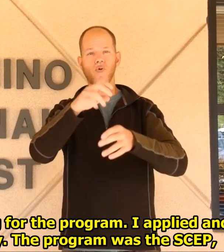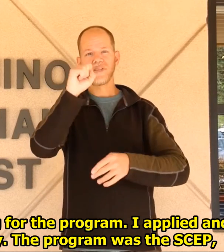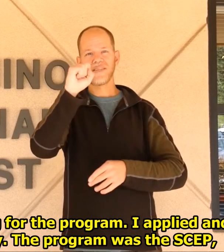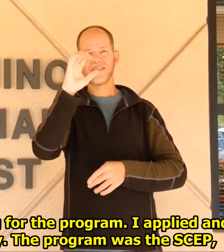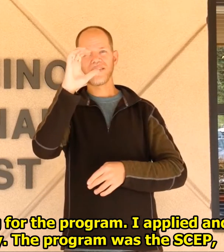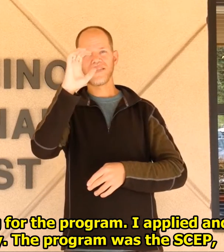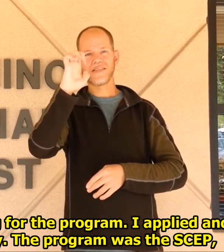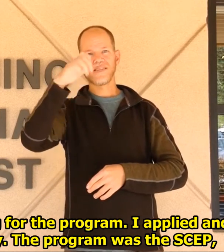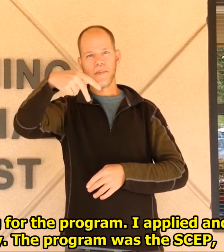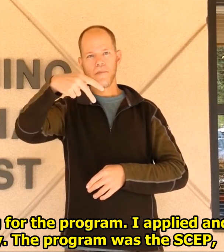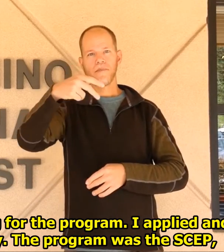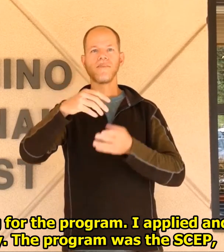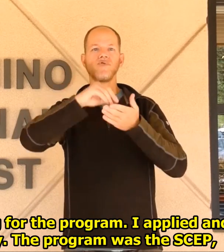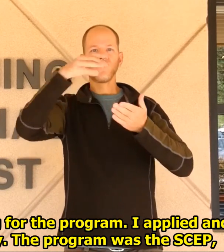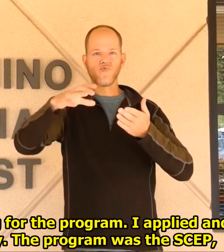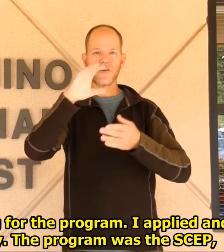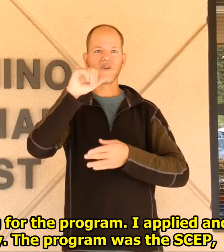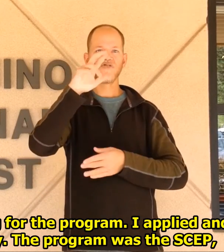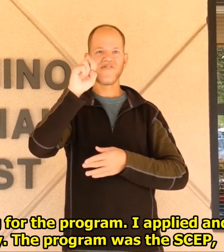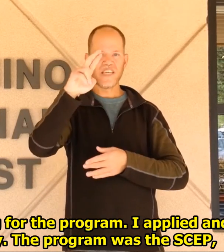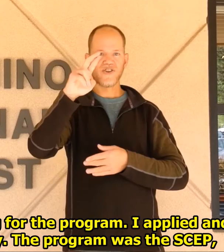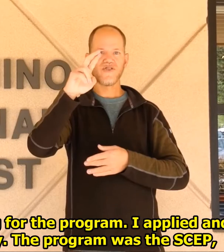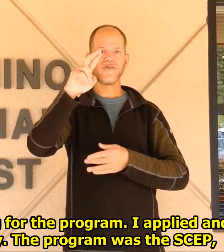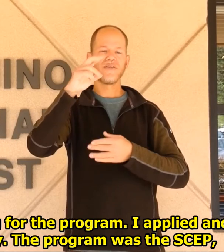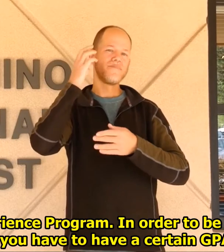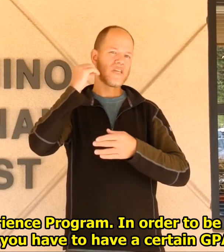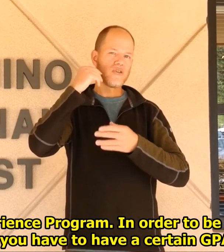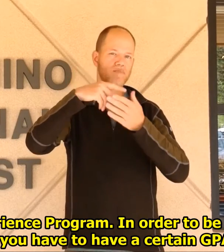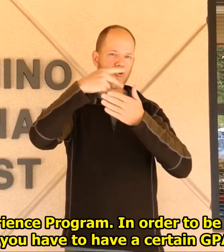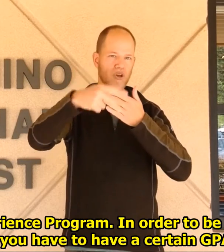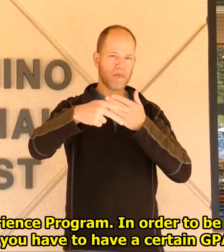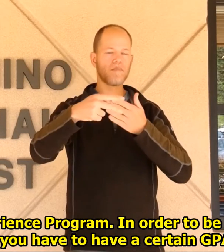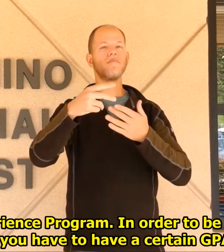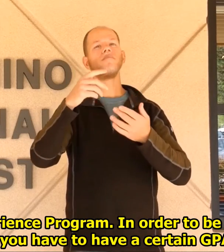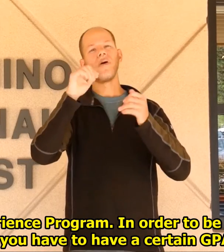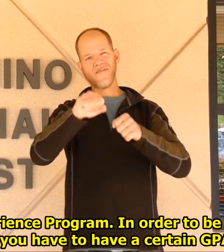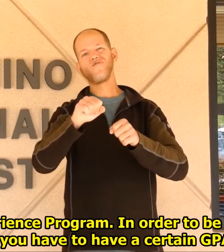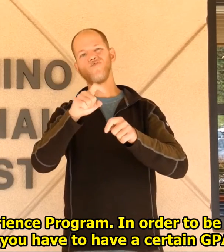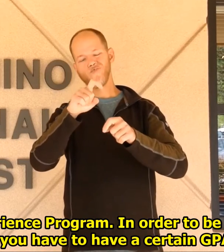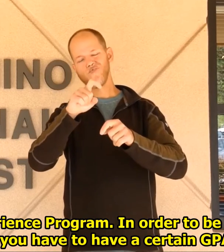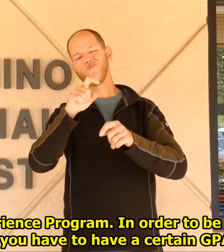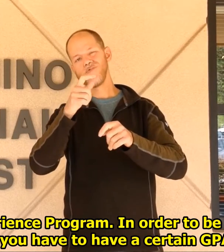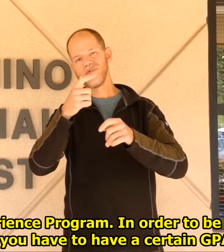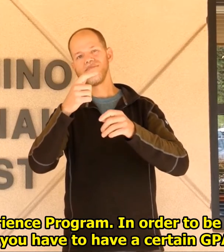The program was the SCEP, the Student Career Experience Program.